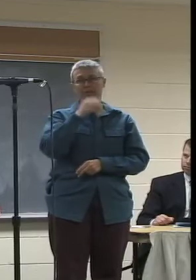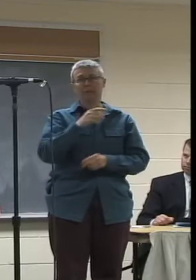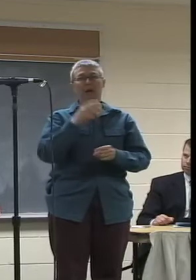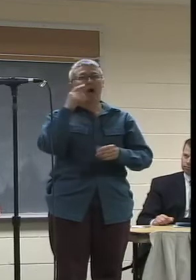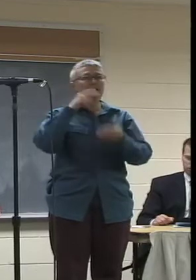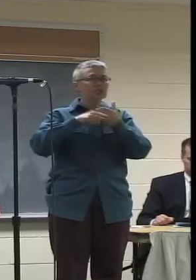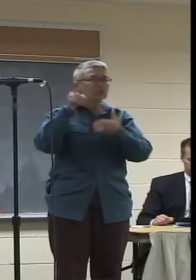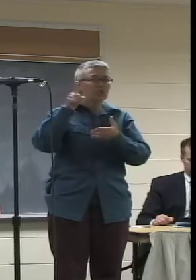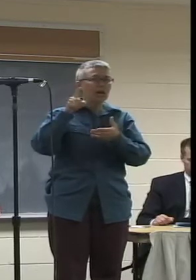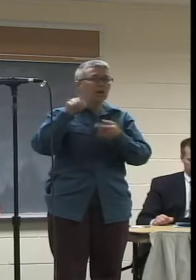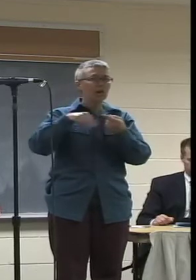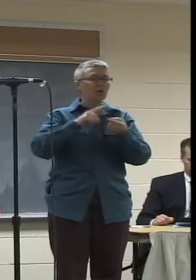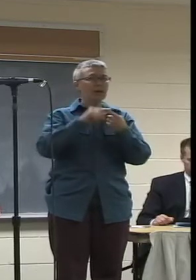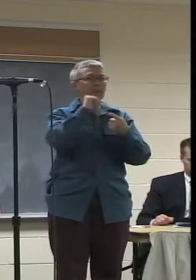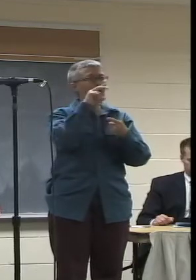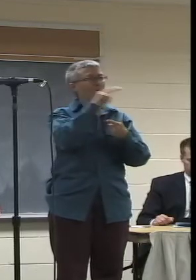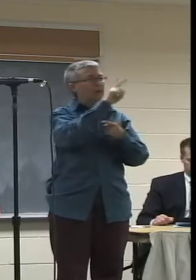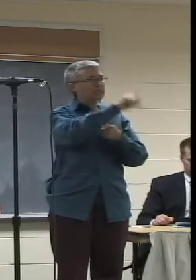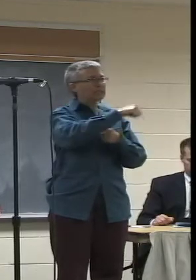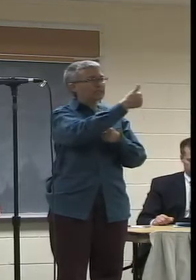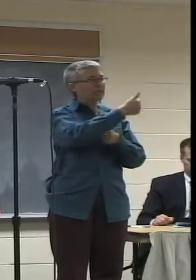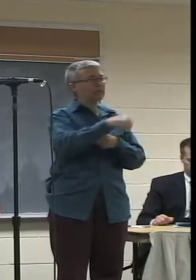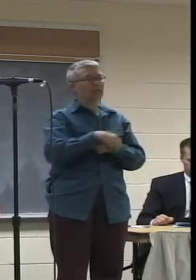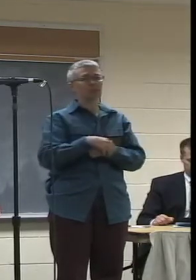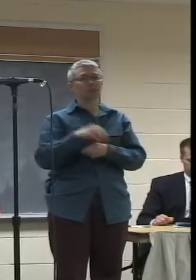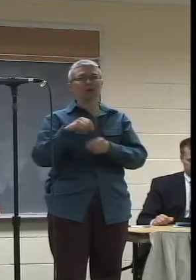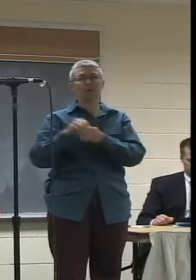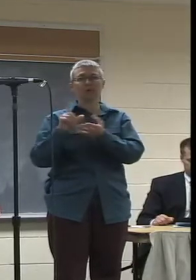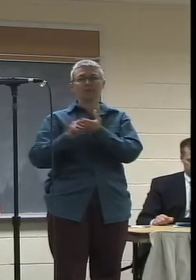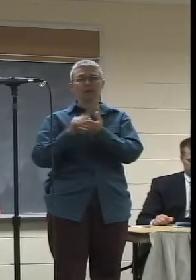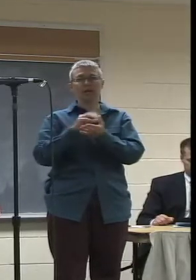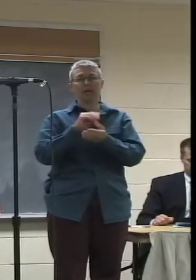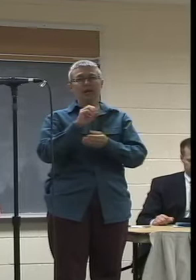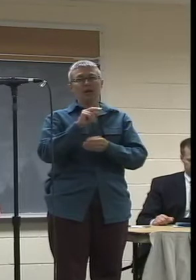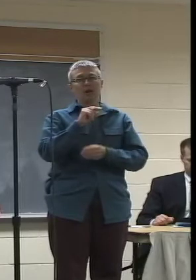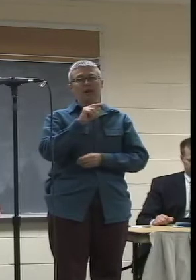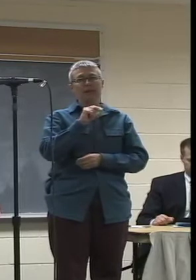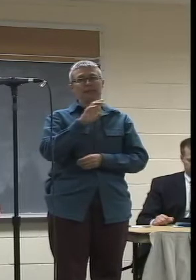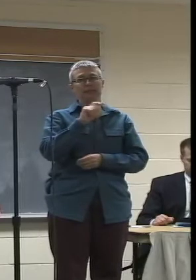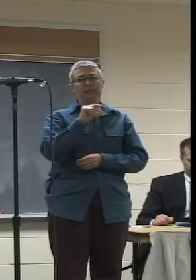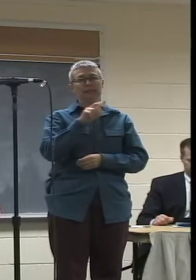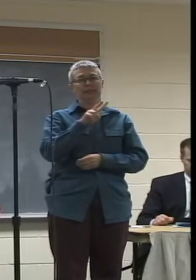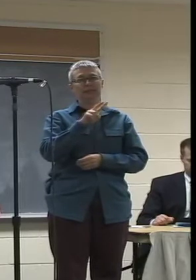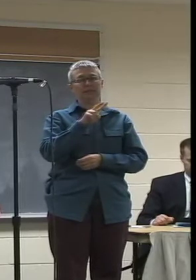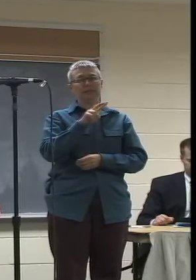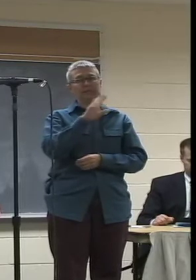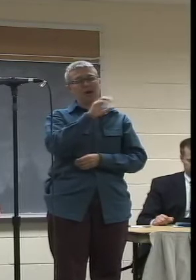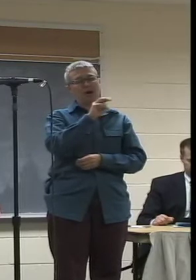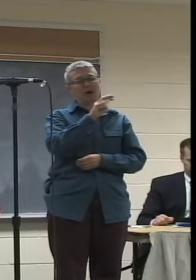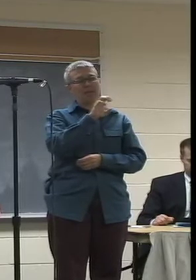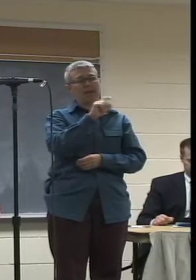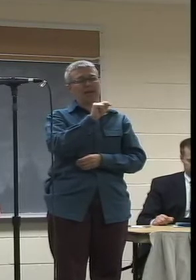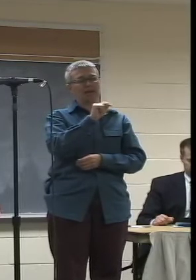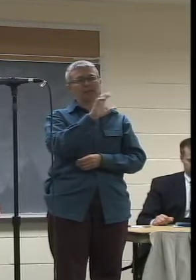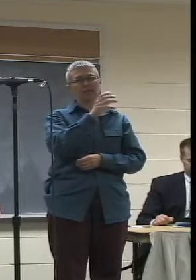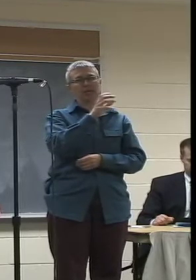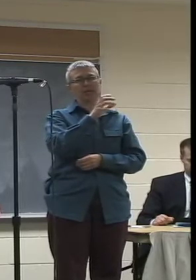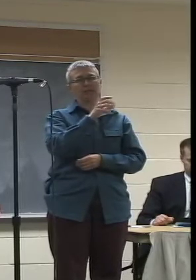guide. So in print and on NCTV's channels, I mean on Comcast's channels,